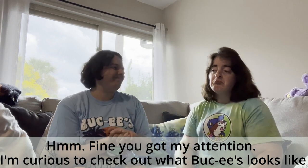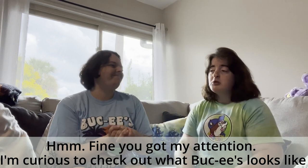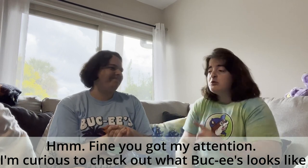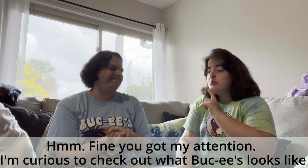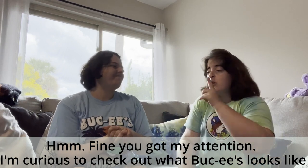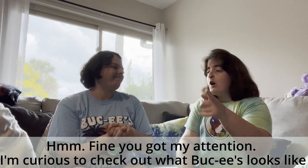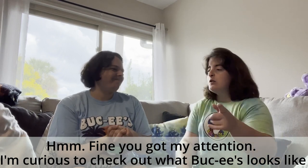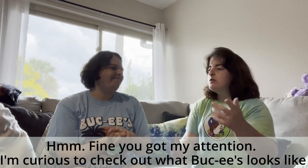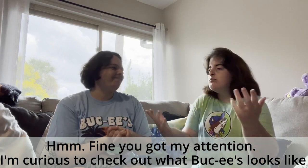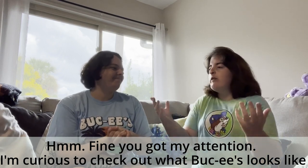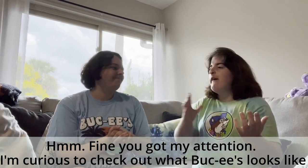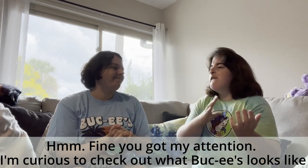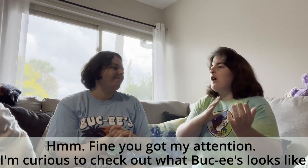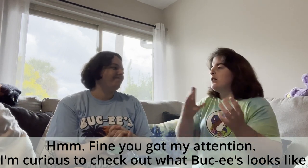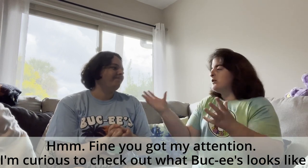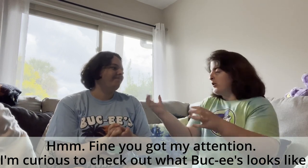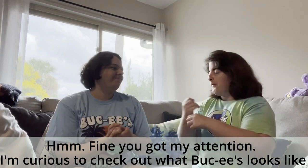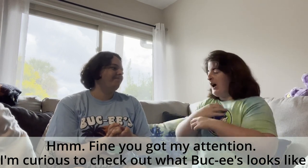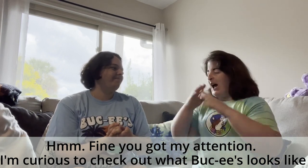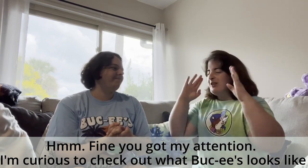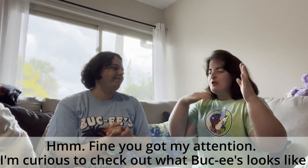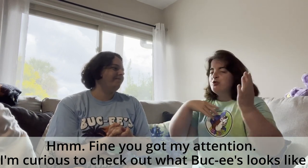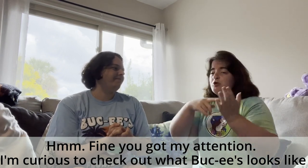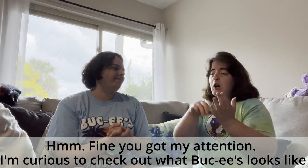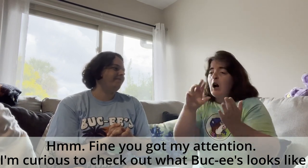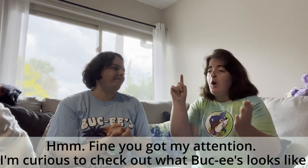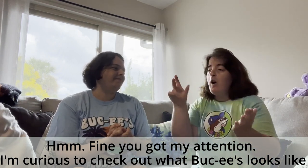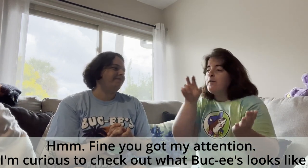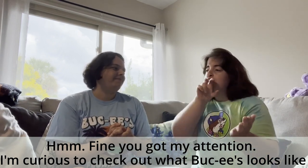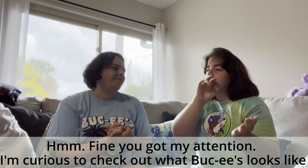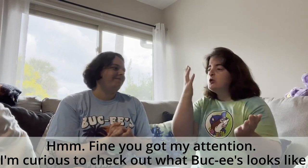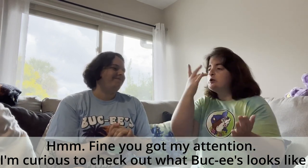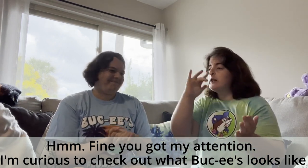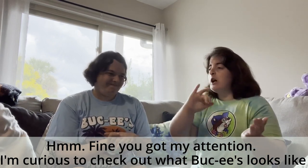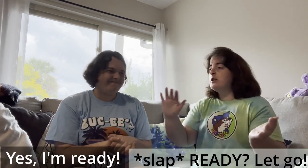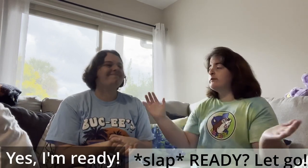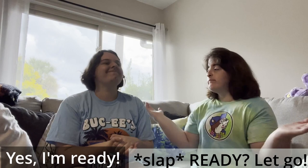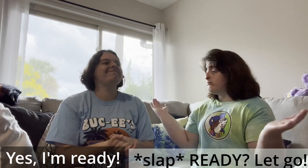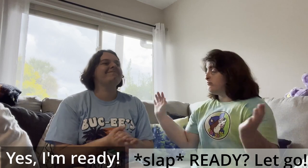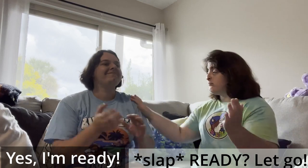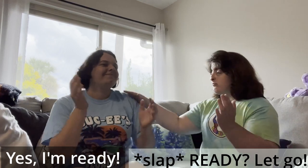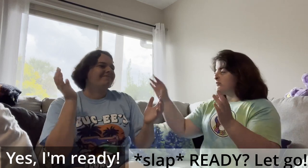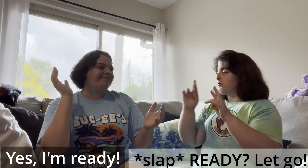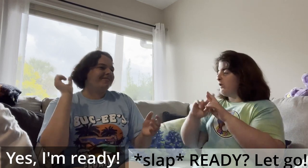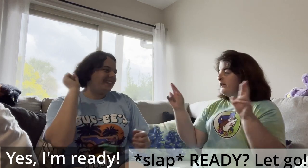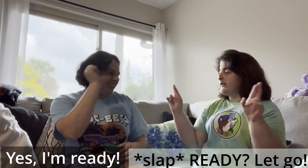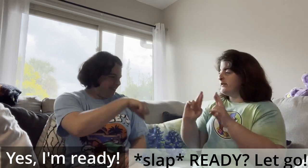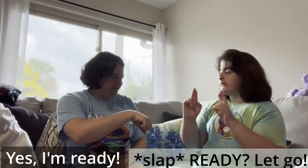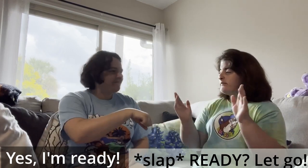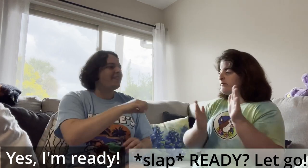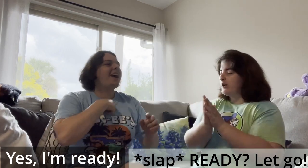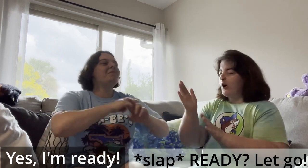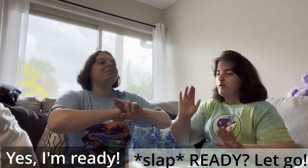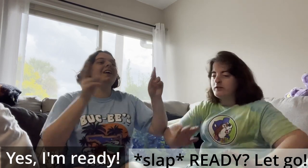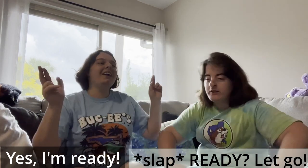Sorry, I want you to train me. like you to train me. I be...